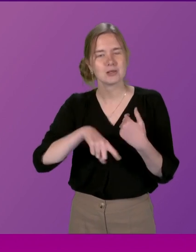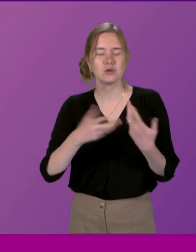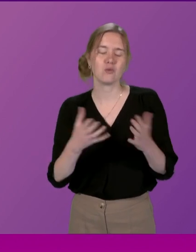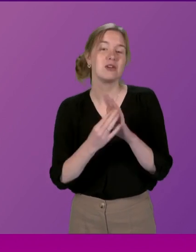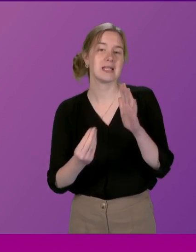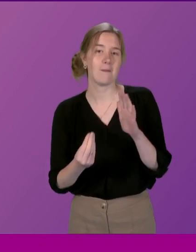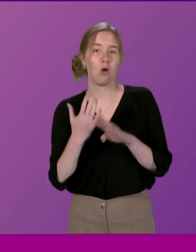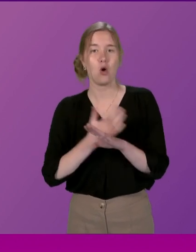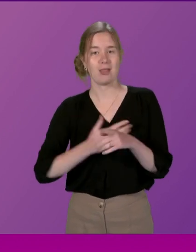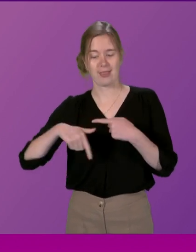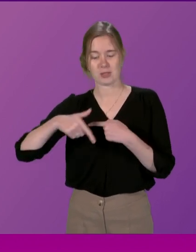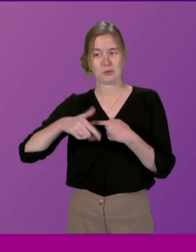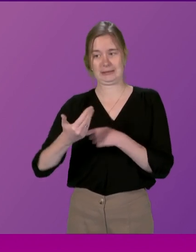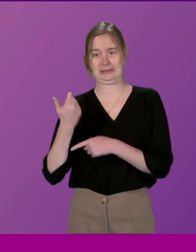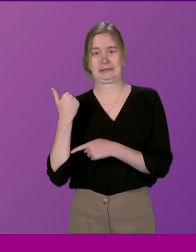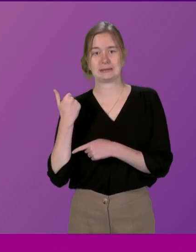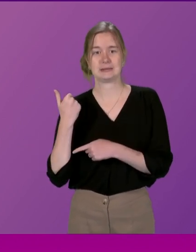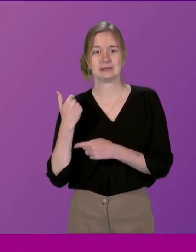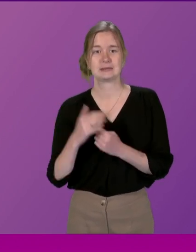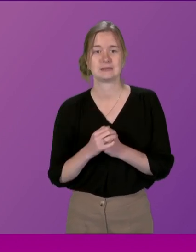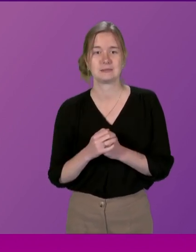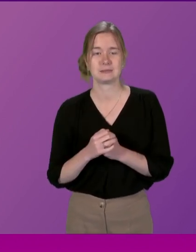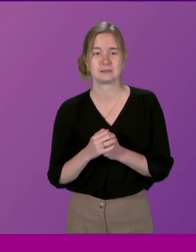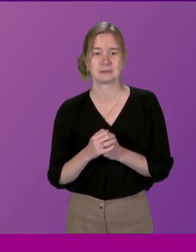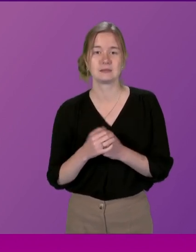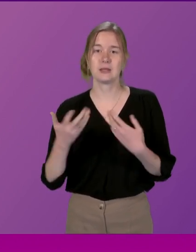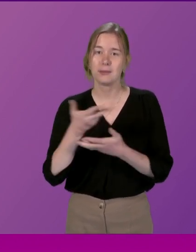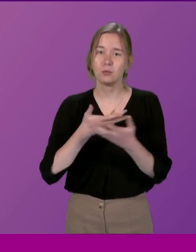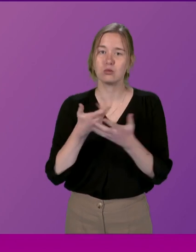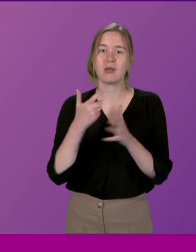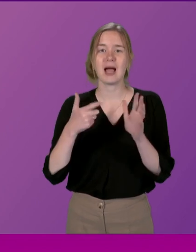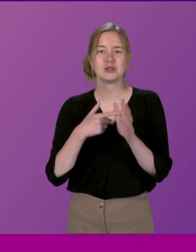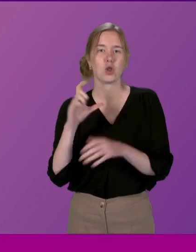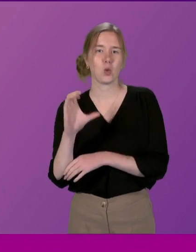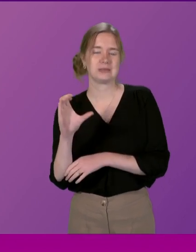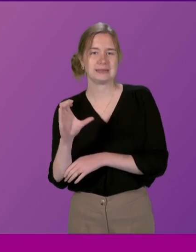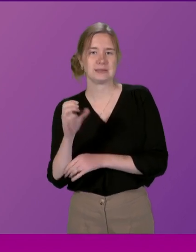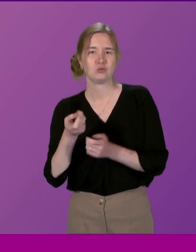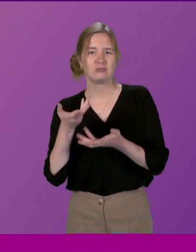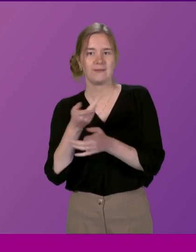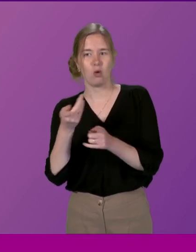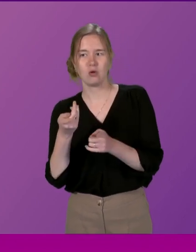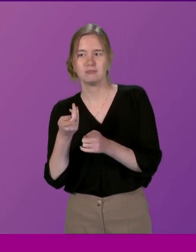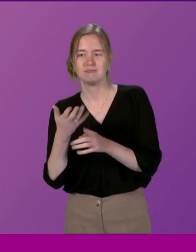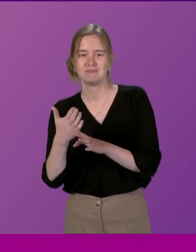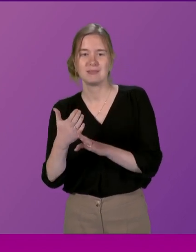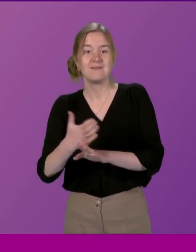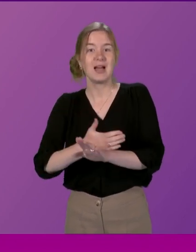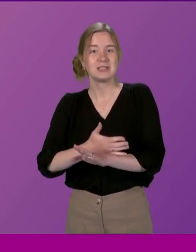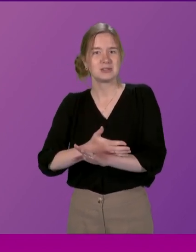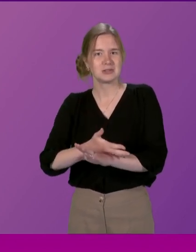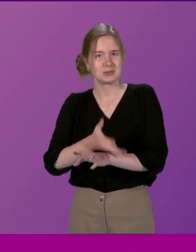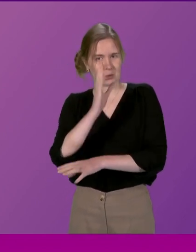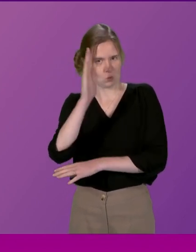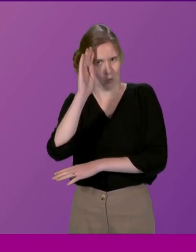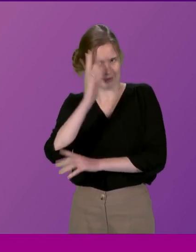example, earlier this week I spoke to Angela Constance to give her advance warning of what I was